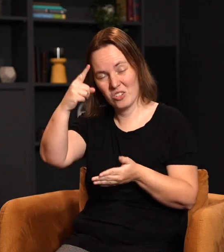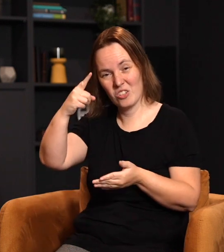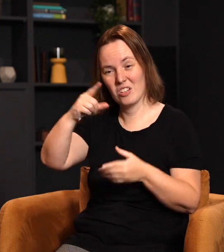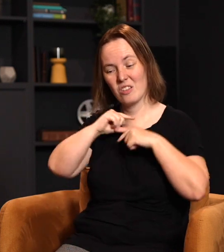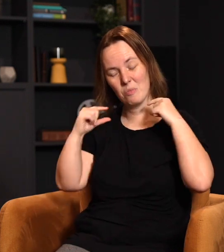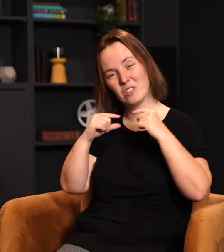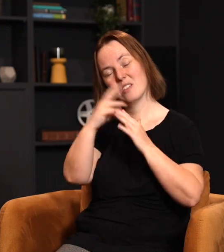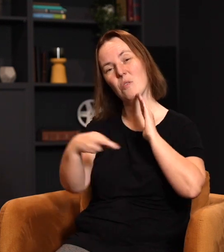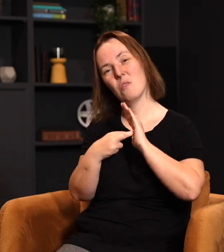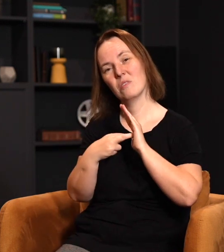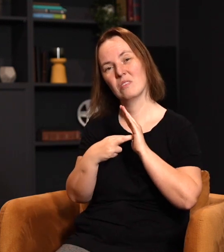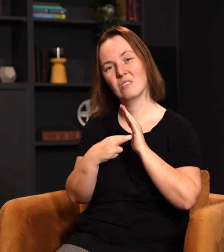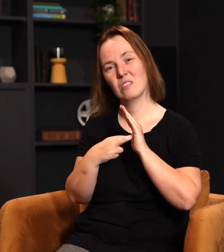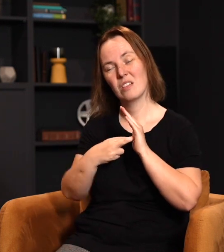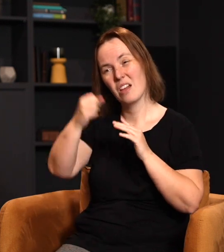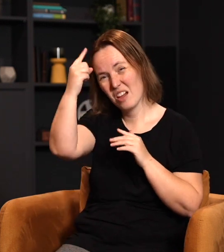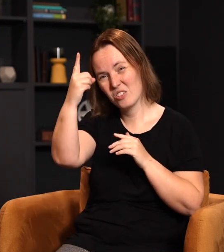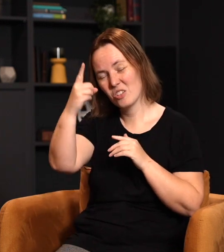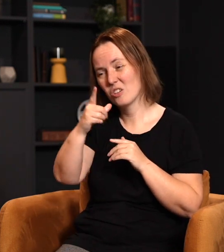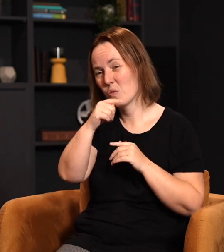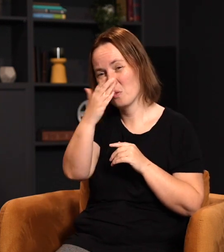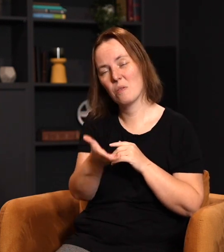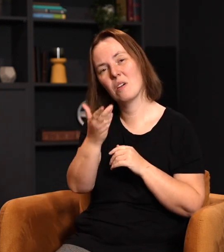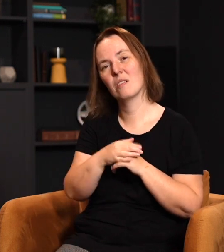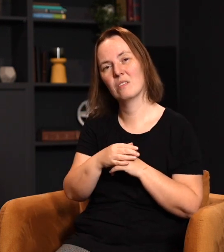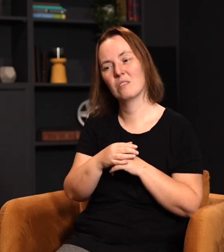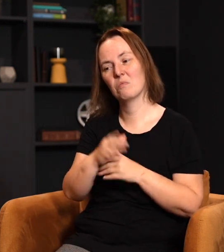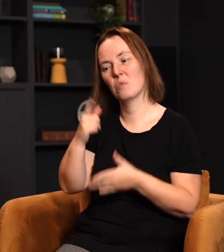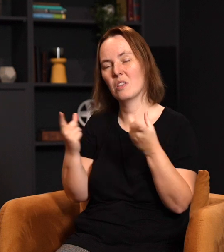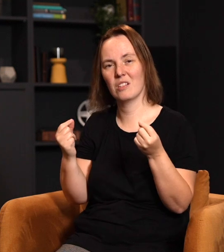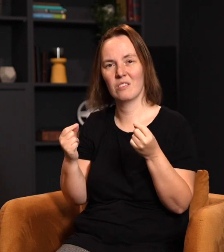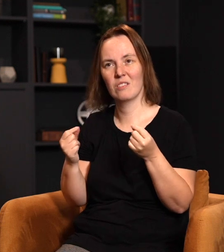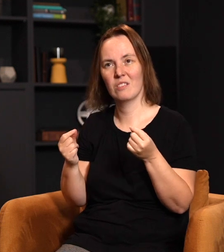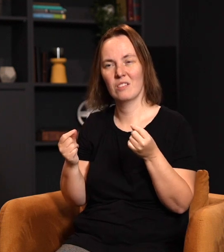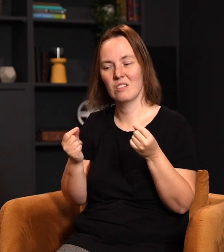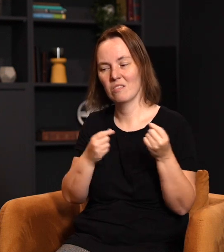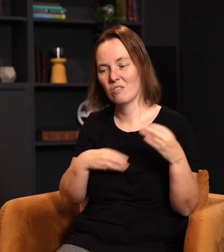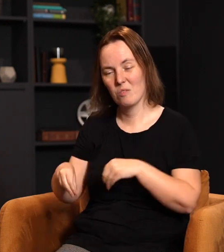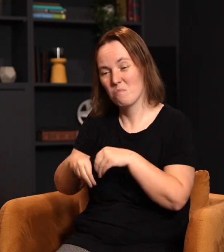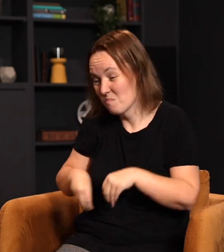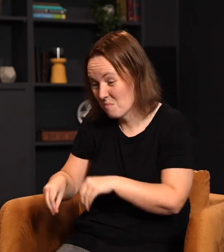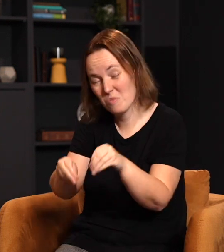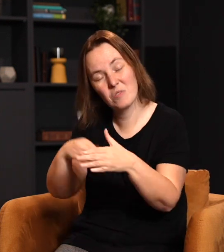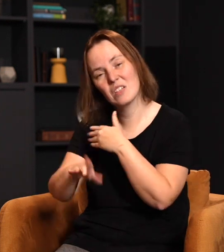understood their priestly role. They understood who they were. And what did they do? When that happened, they moved right into it.